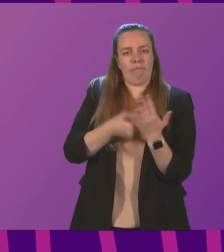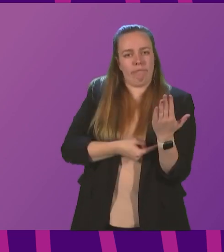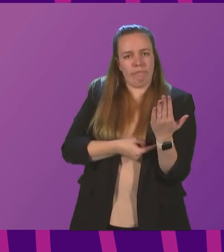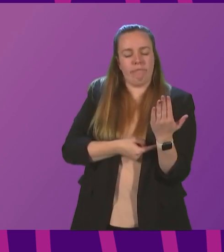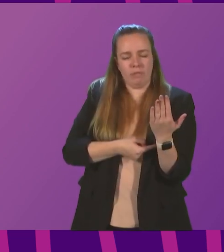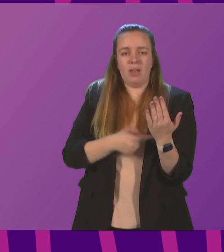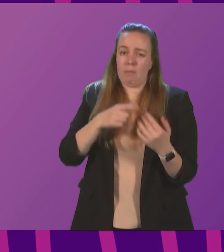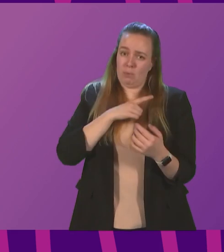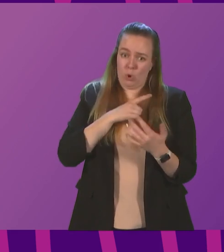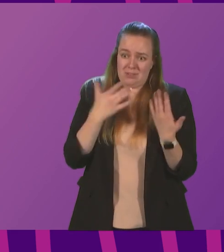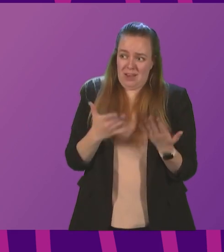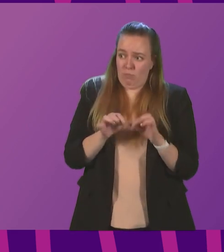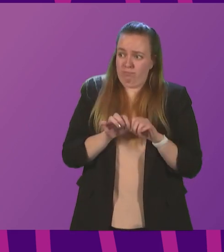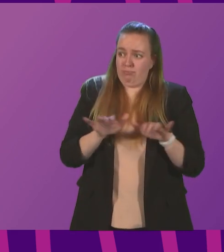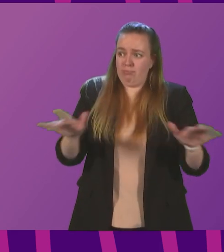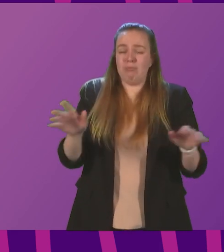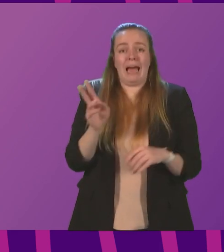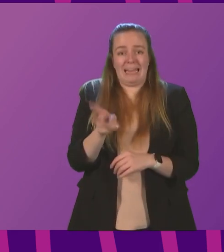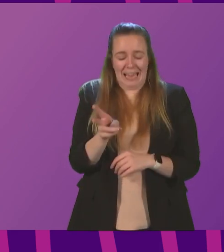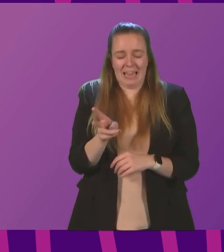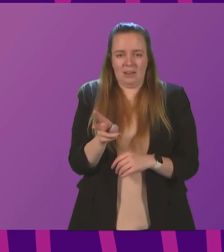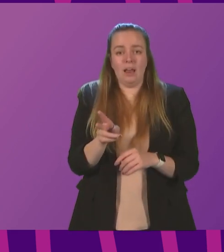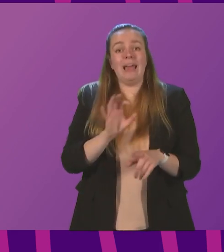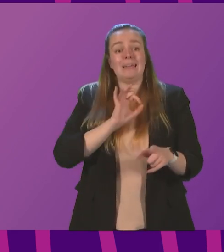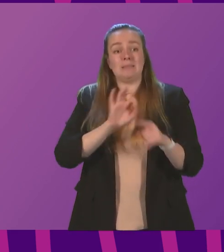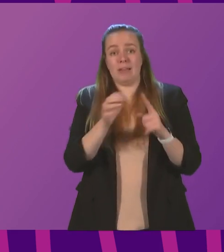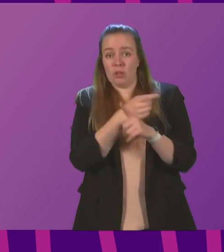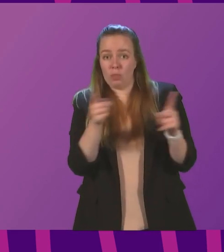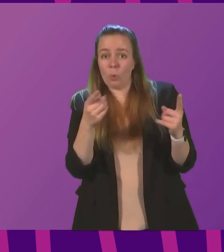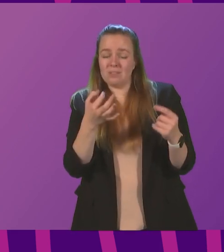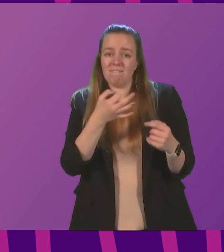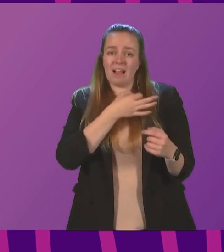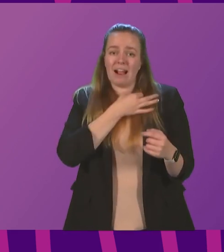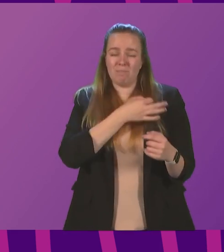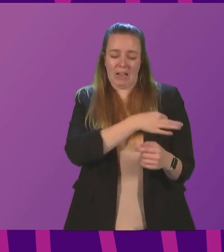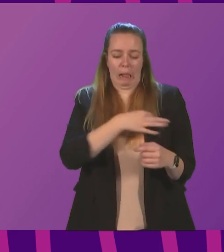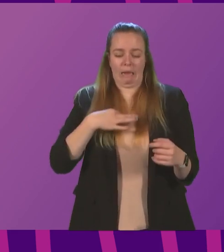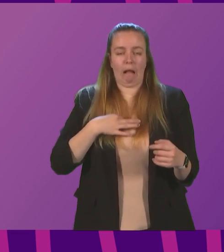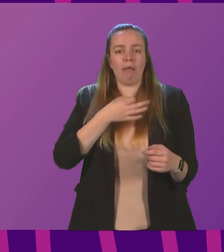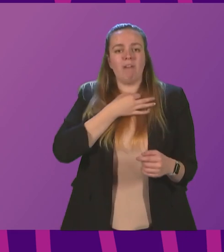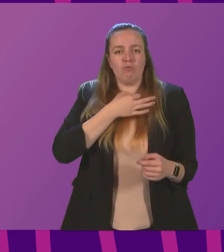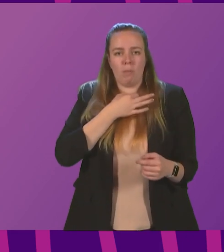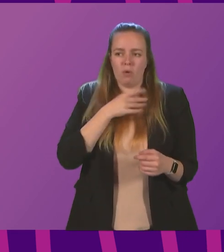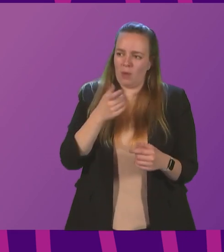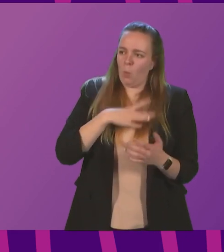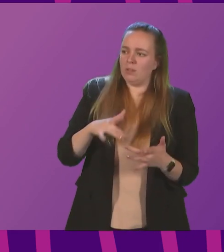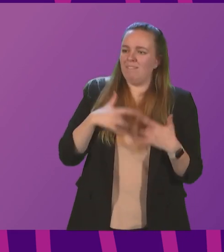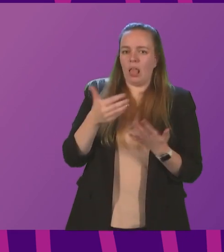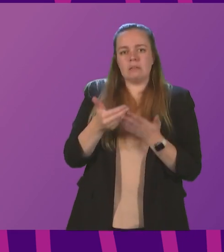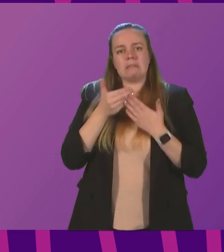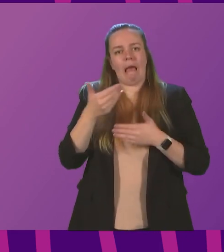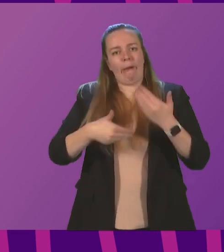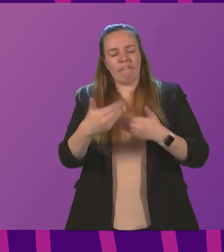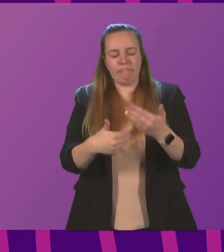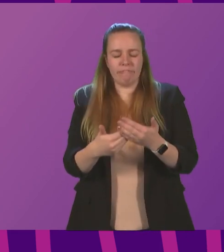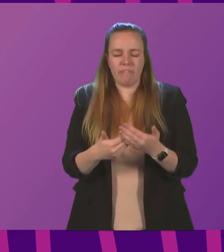rates of transmission, to those who are particularly clinically vulnerable, who also want to feel safe when they're going about their normal life. So one of